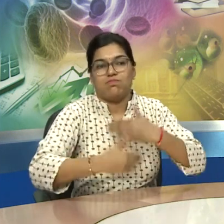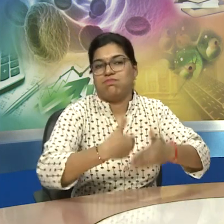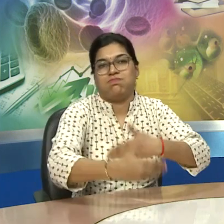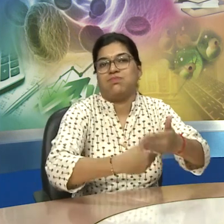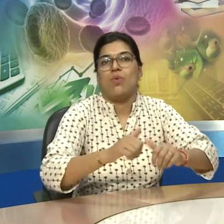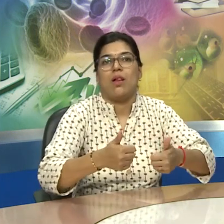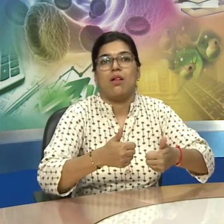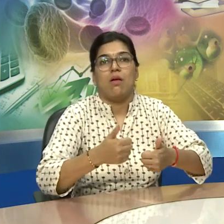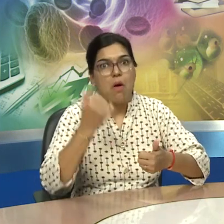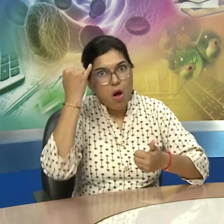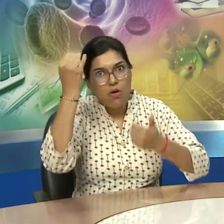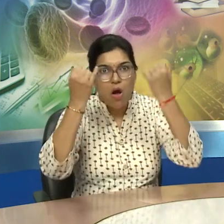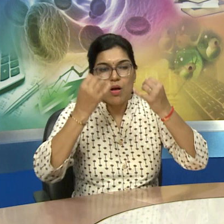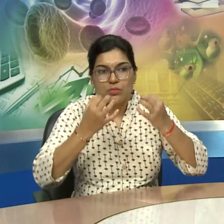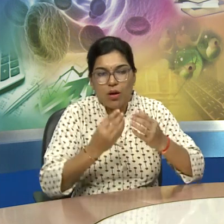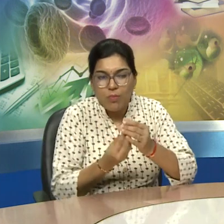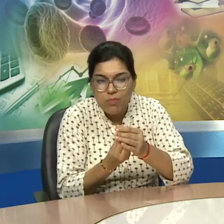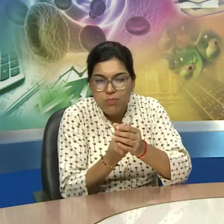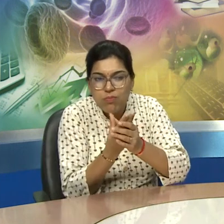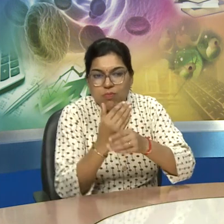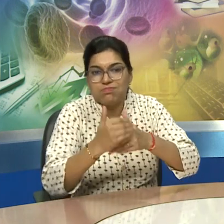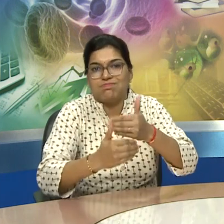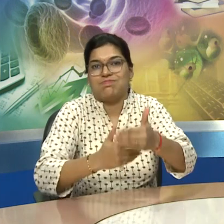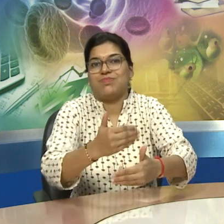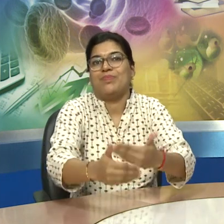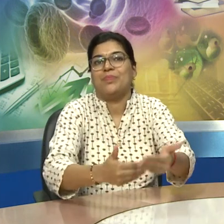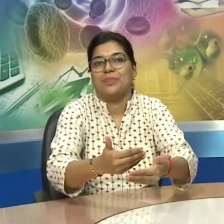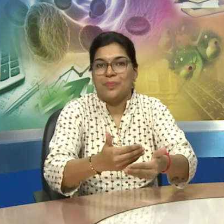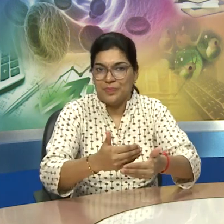carpenters also had some better tools so